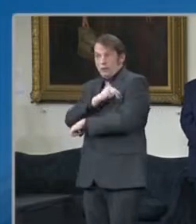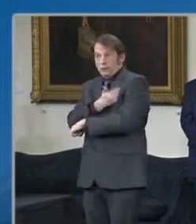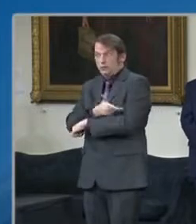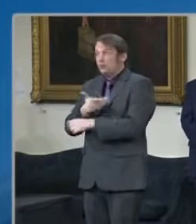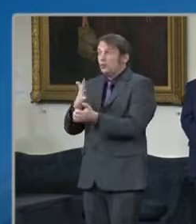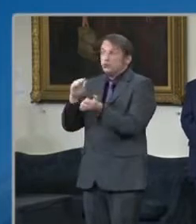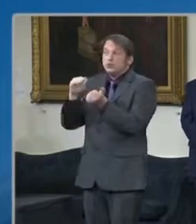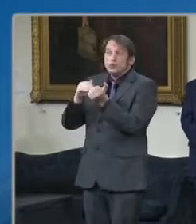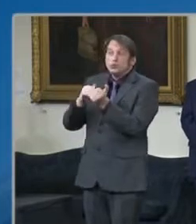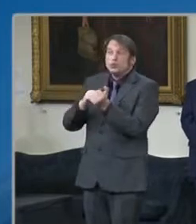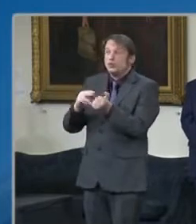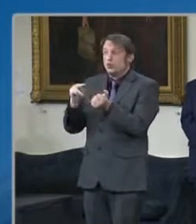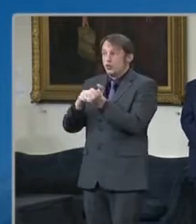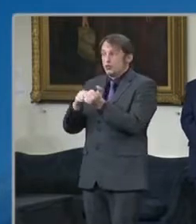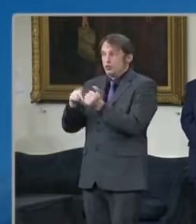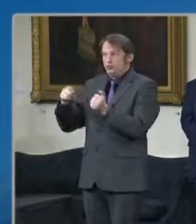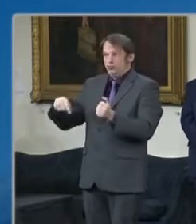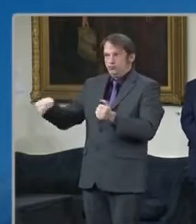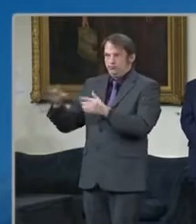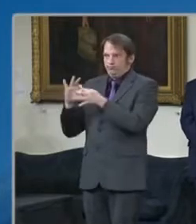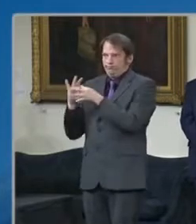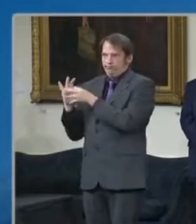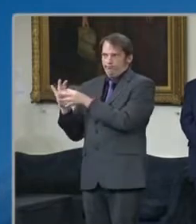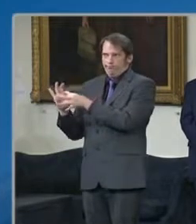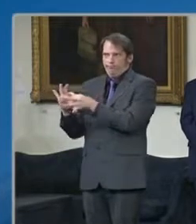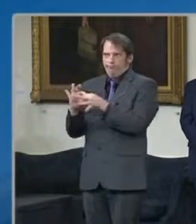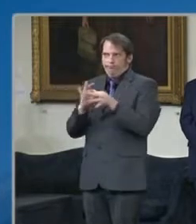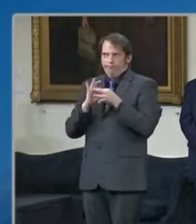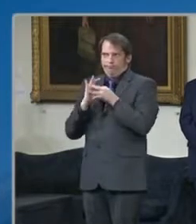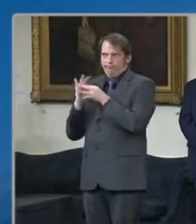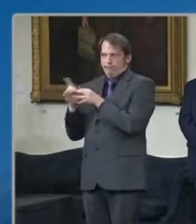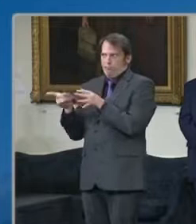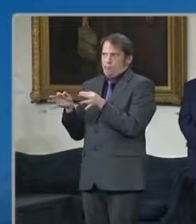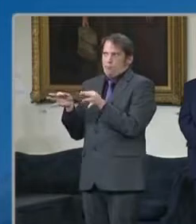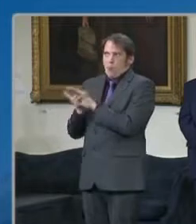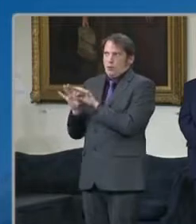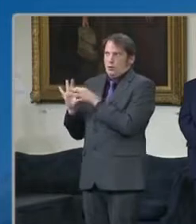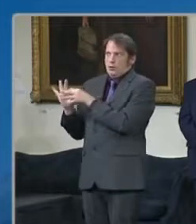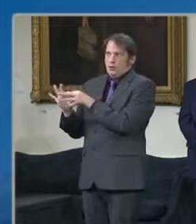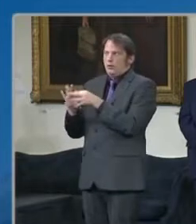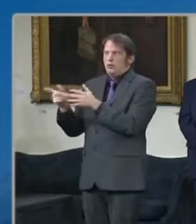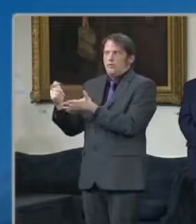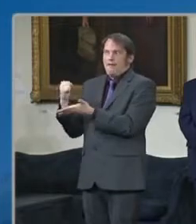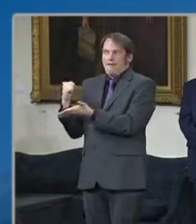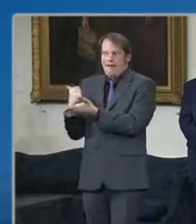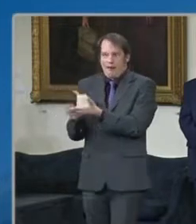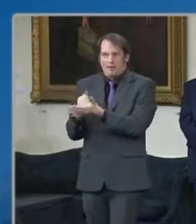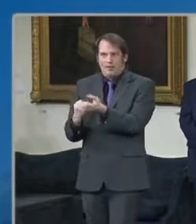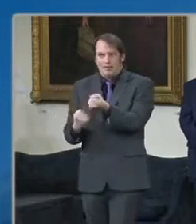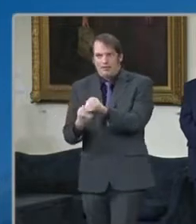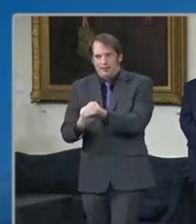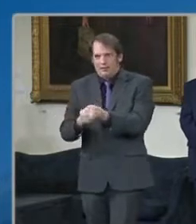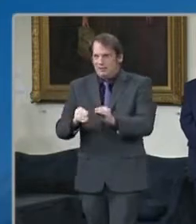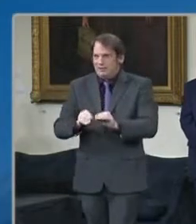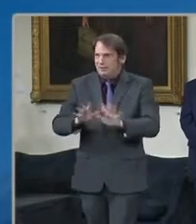vaccinations out to the most vulnerable populations and we know this important program will contribute to that effort.